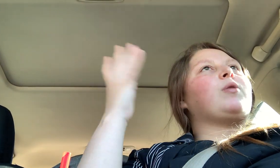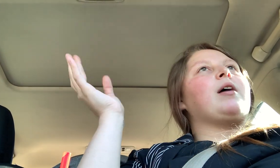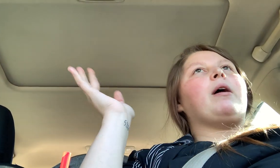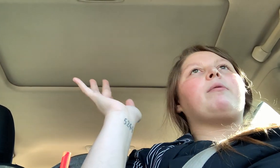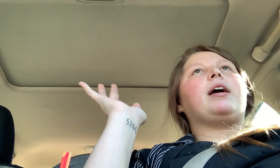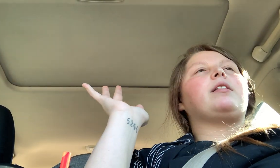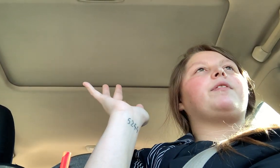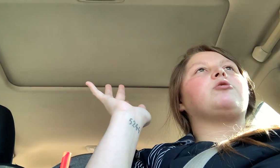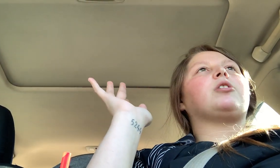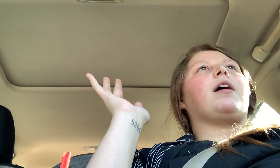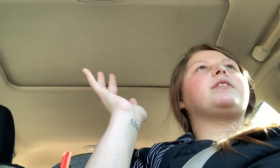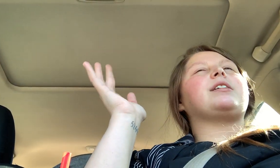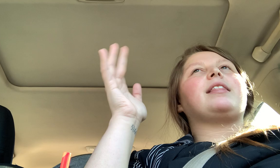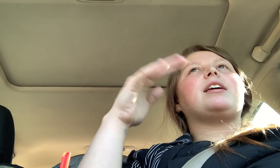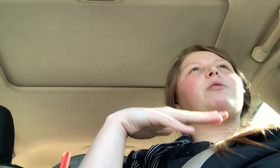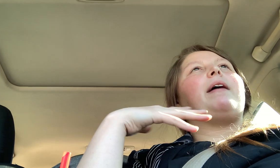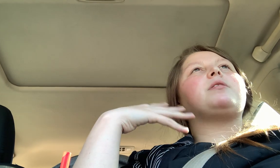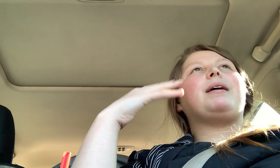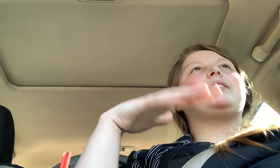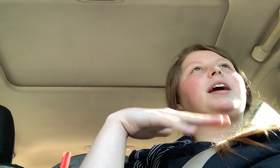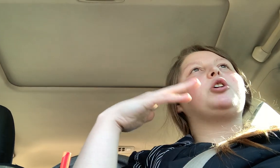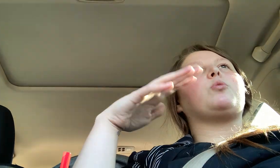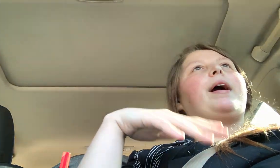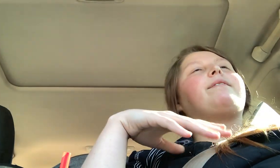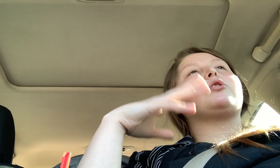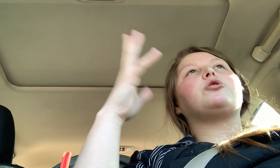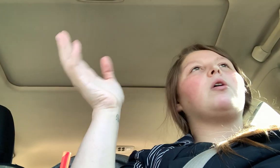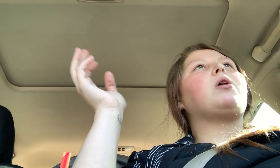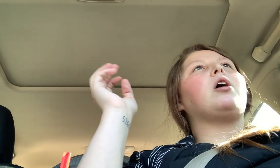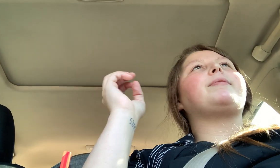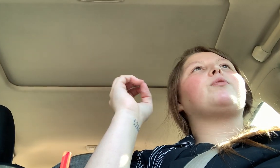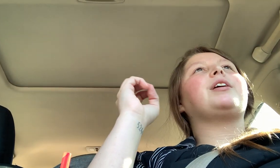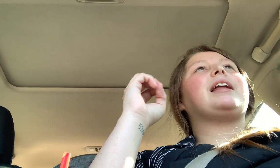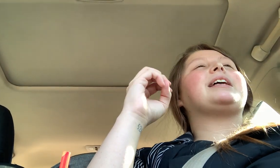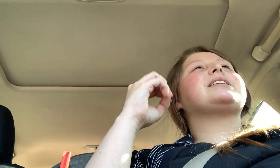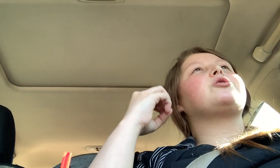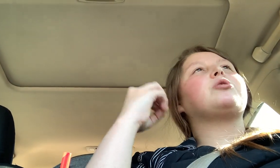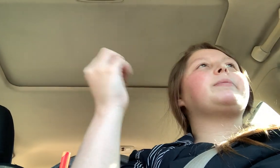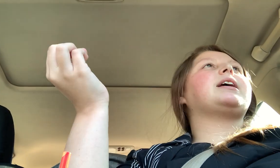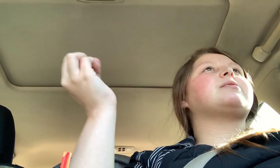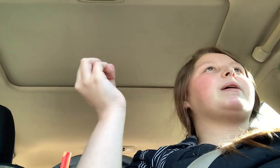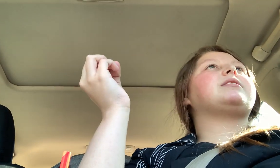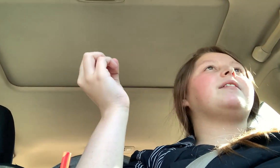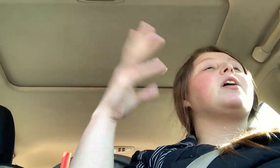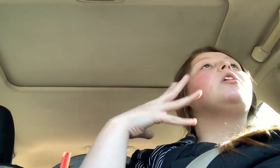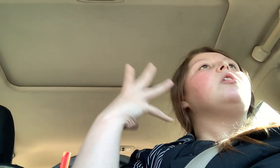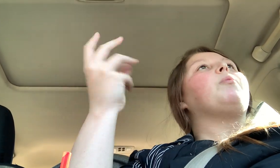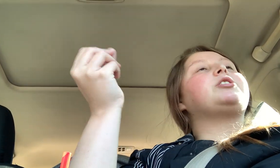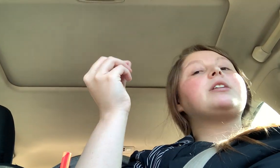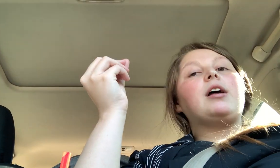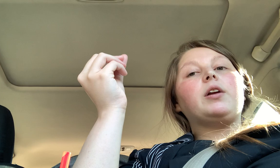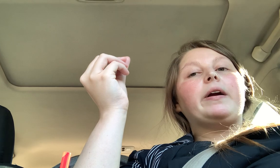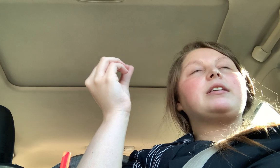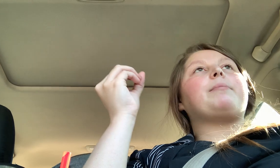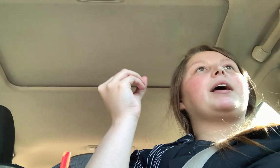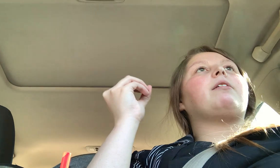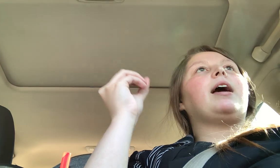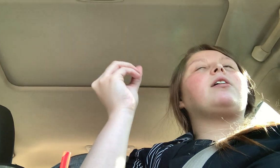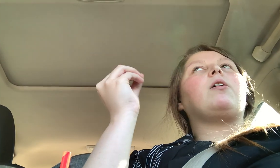way, way, way in the future. Obviously I think you have to maintain your weight for so long before you get it. It's extremely expensive, which is another reason I'm like, okay, girl,